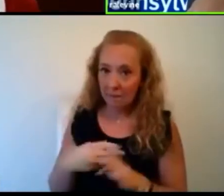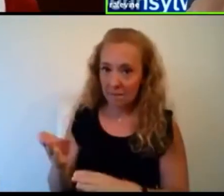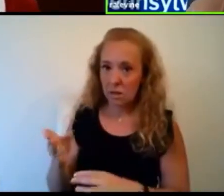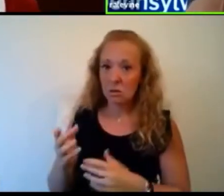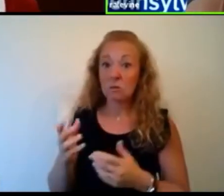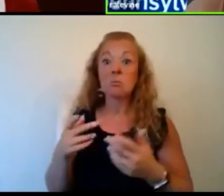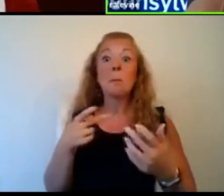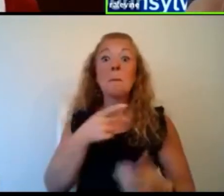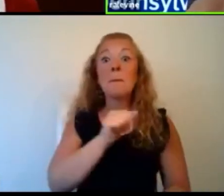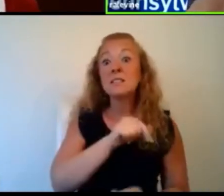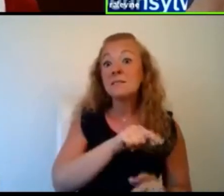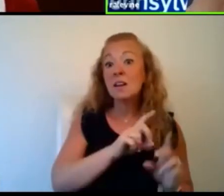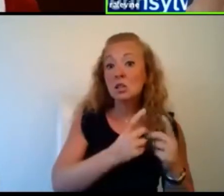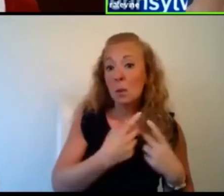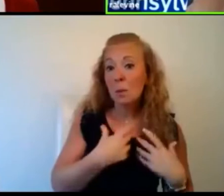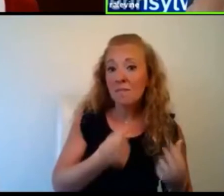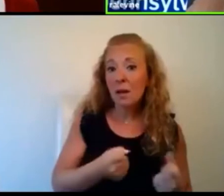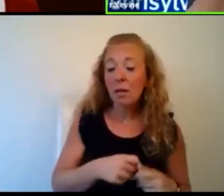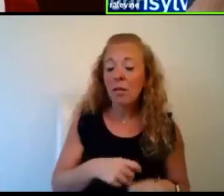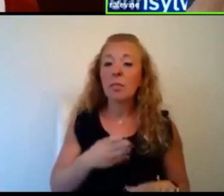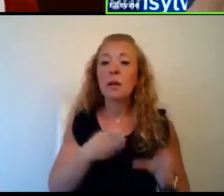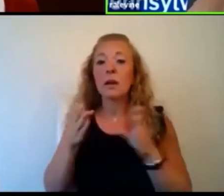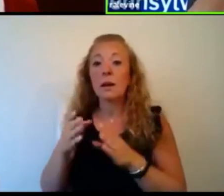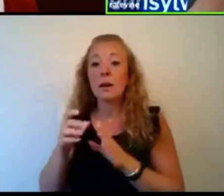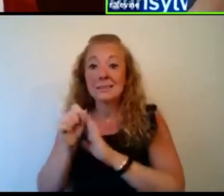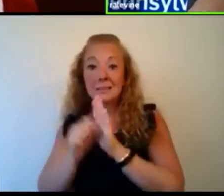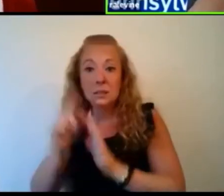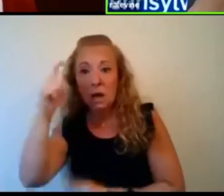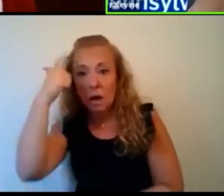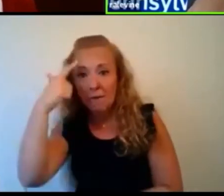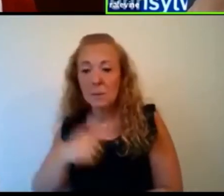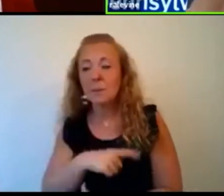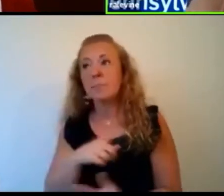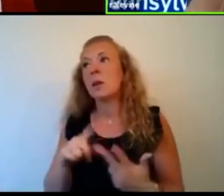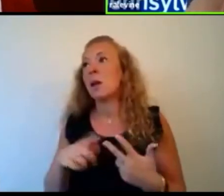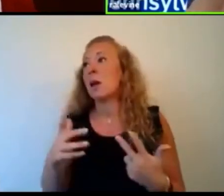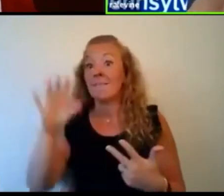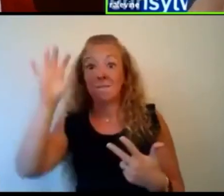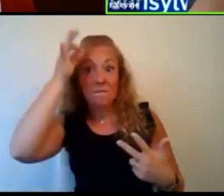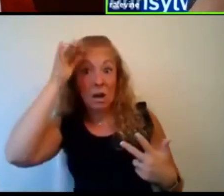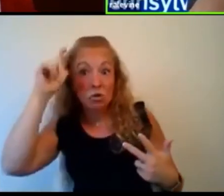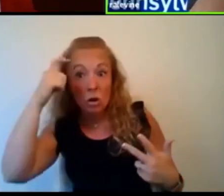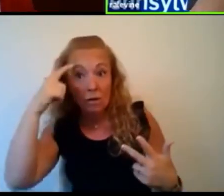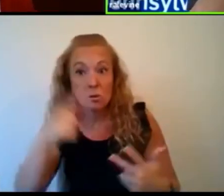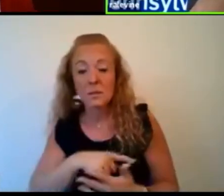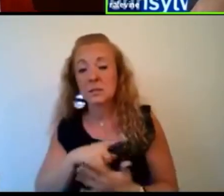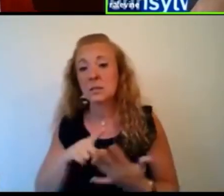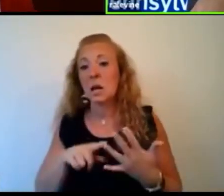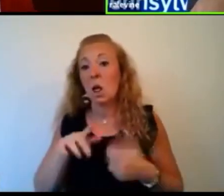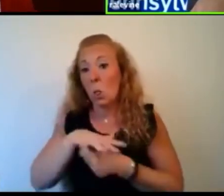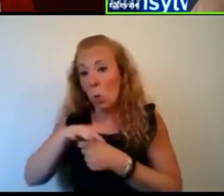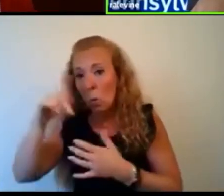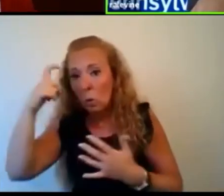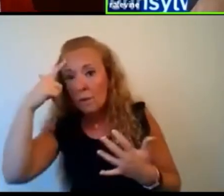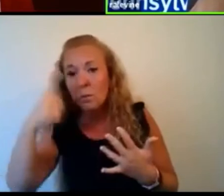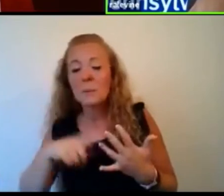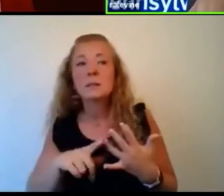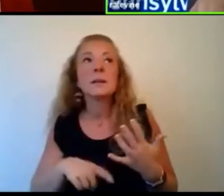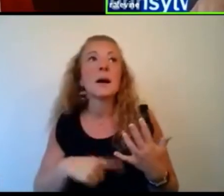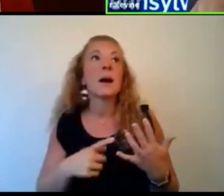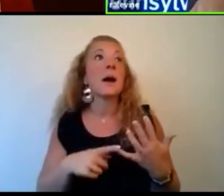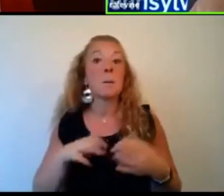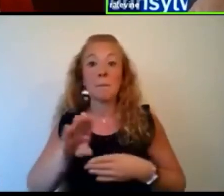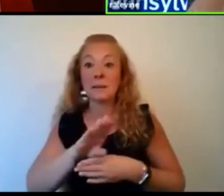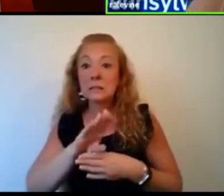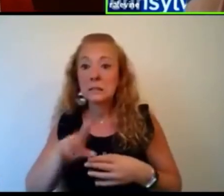the Pennsylvania Department of Health or state government, whether that's in the federal government, whether it's in local governments, whether it's in a business,